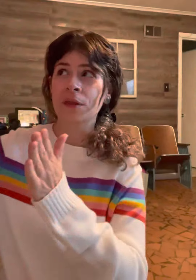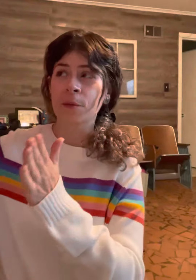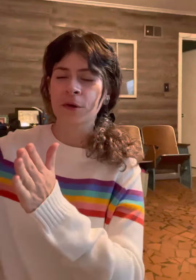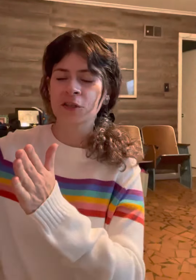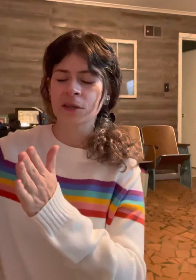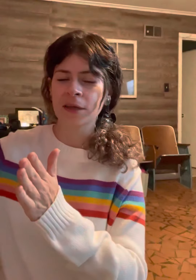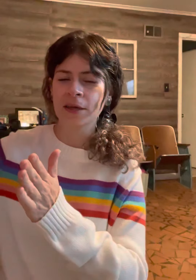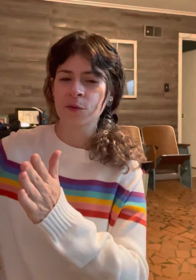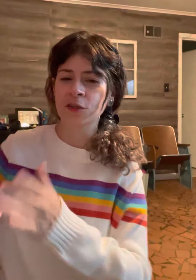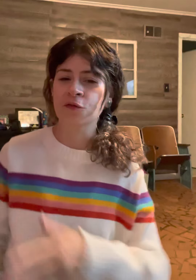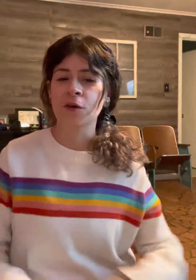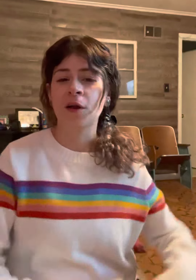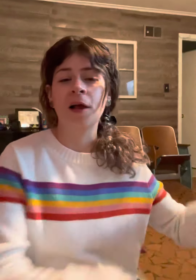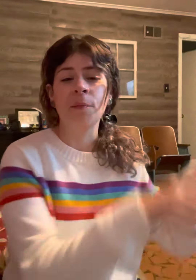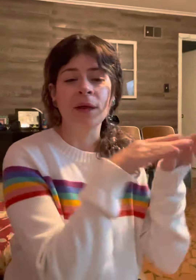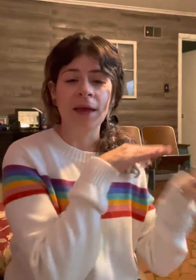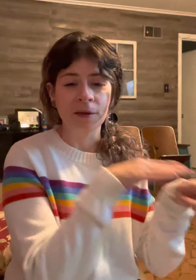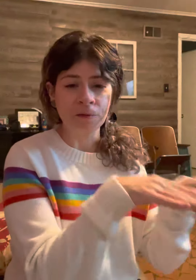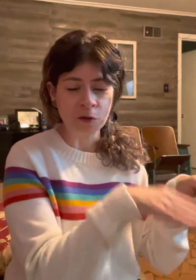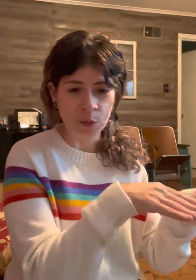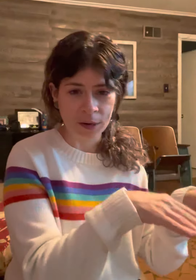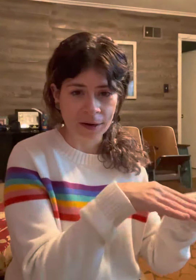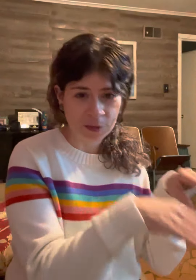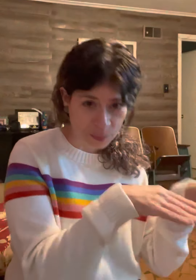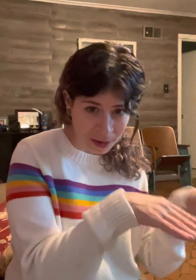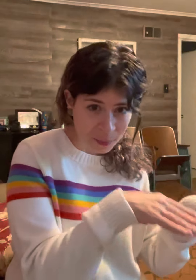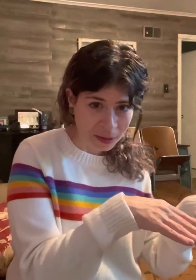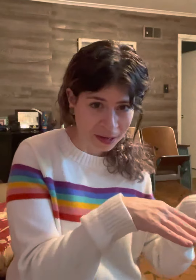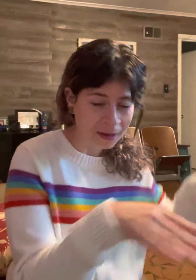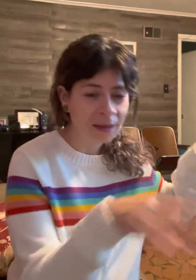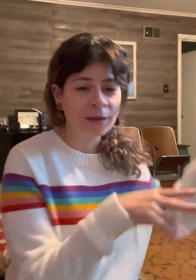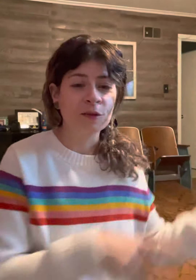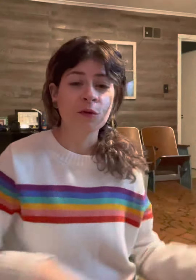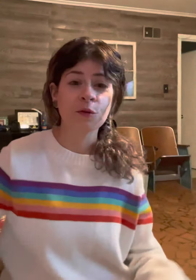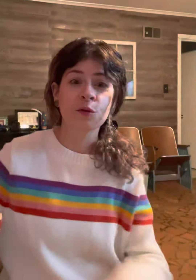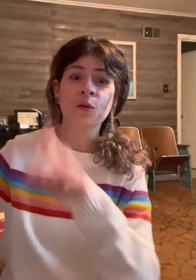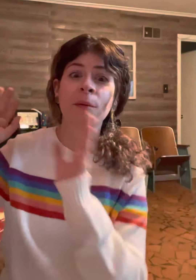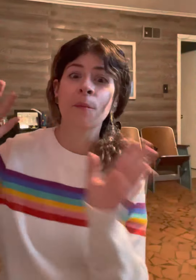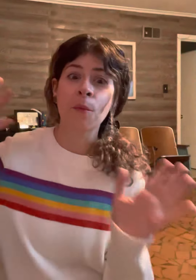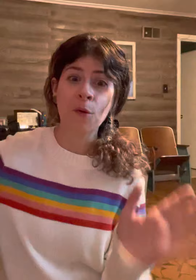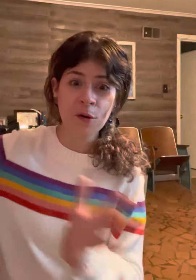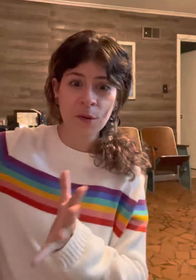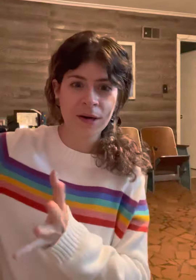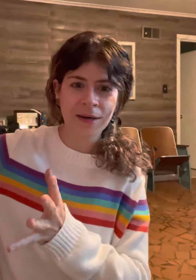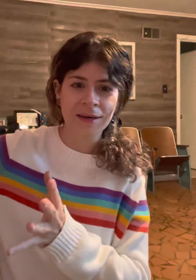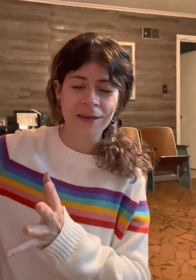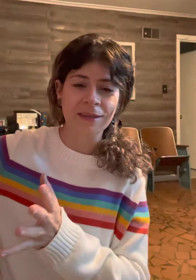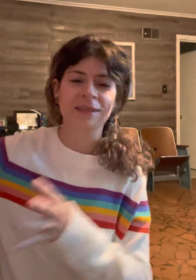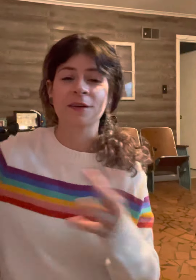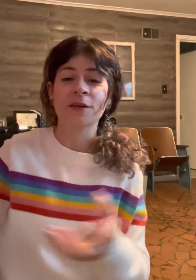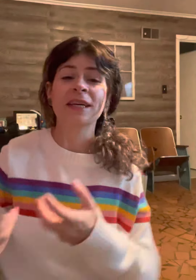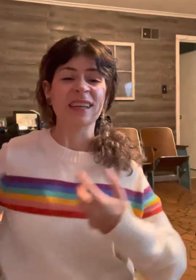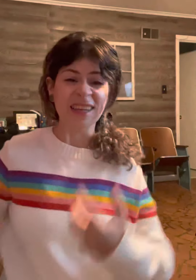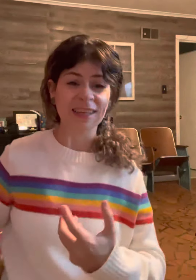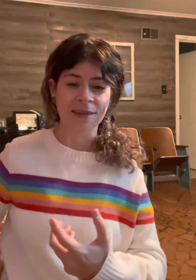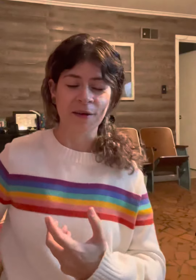emerging language from a few words babbling to more words and creating a lexicon.